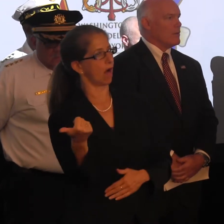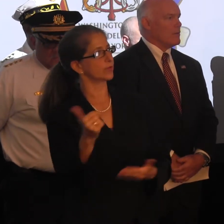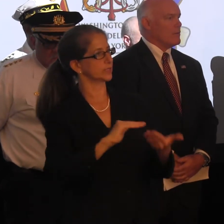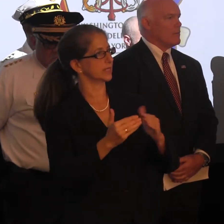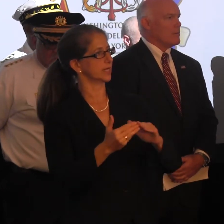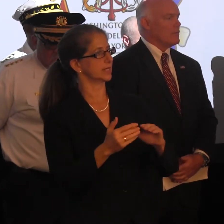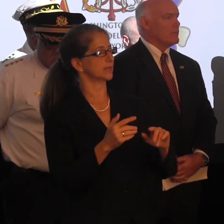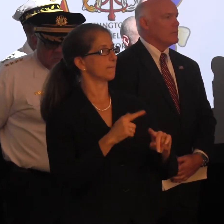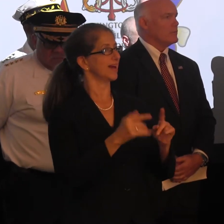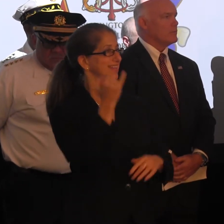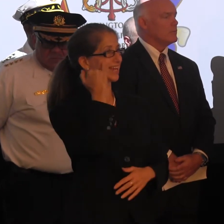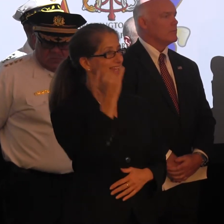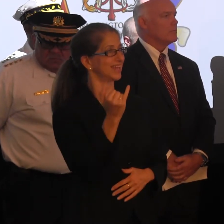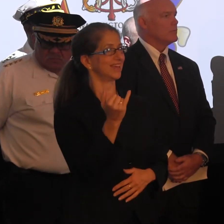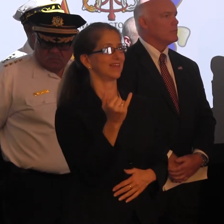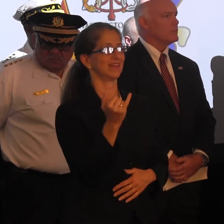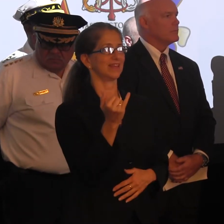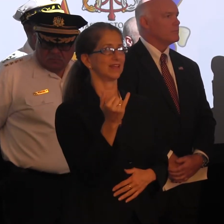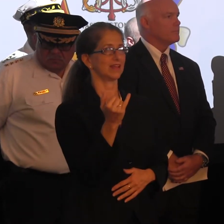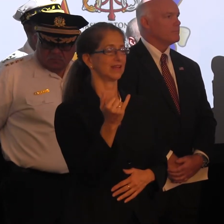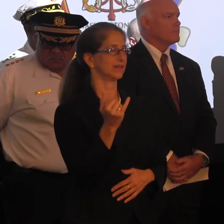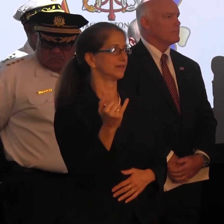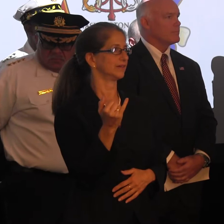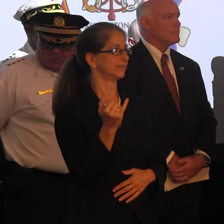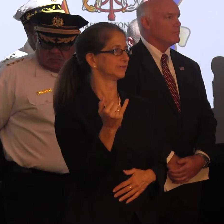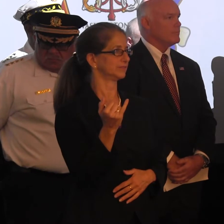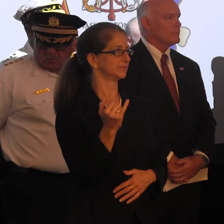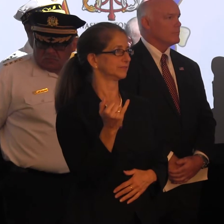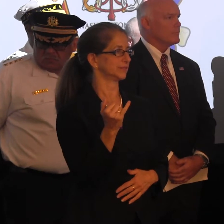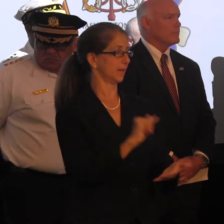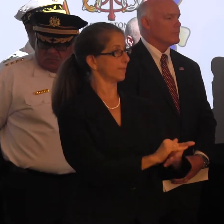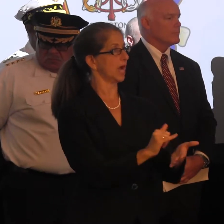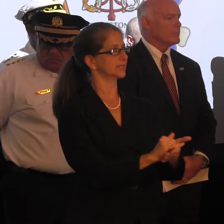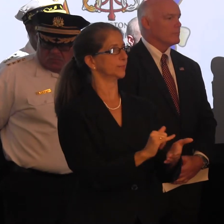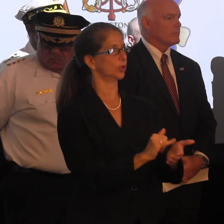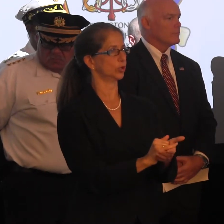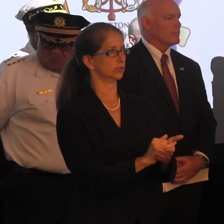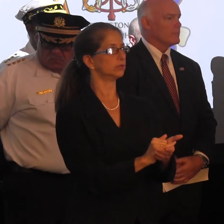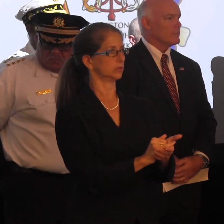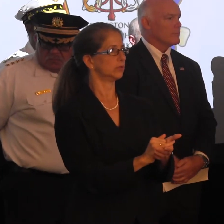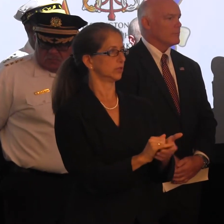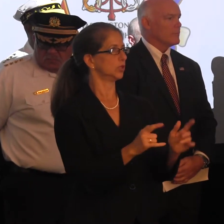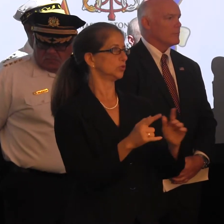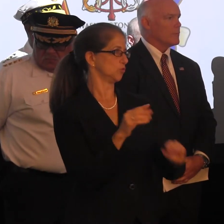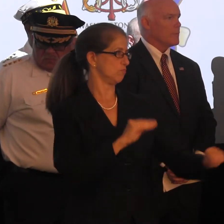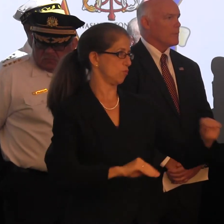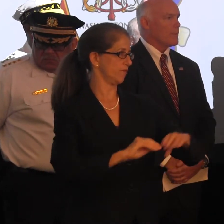that somehow it's, you know, impossible to move around the city is just not correct.